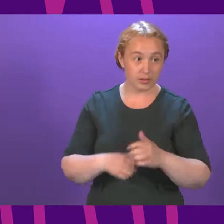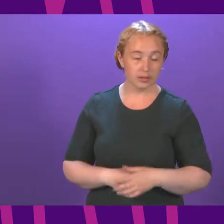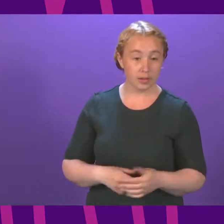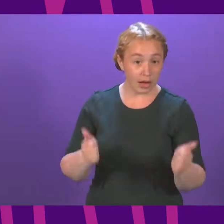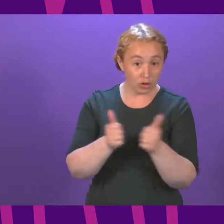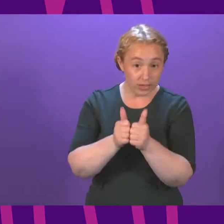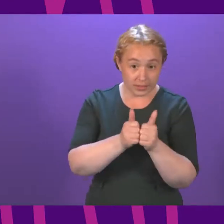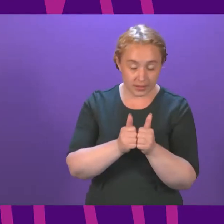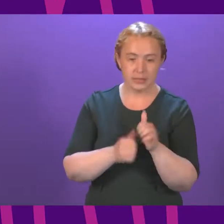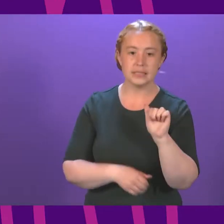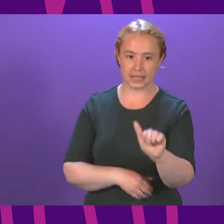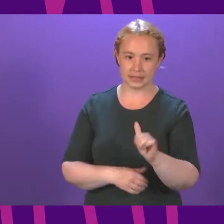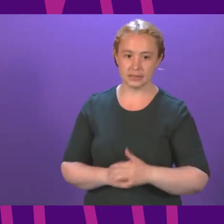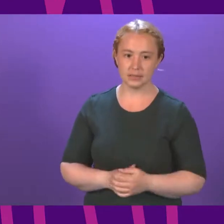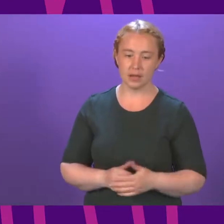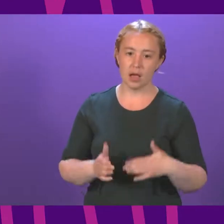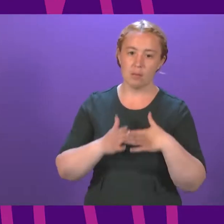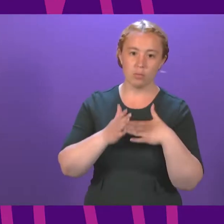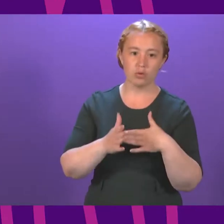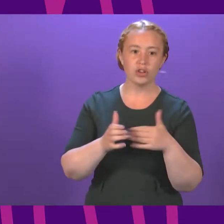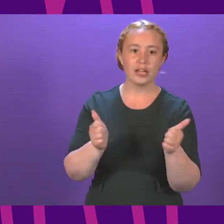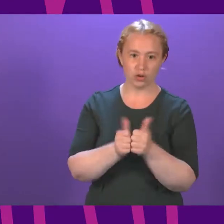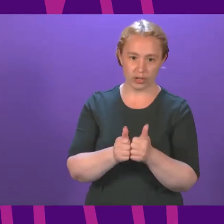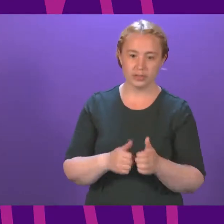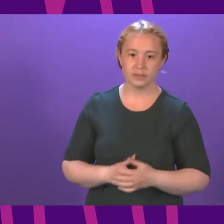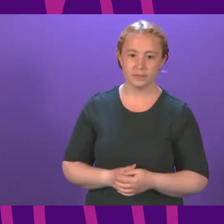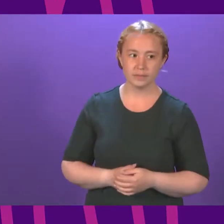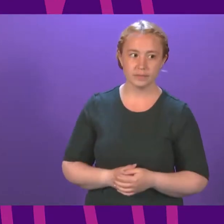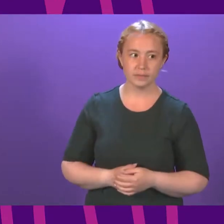all agreed? Yes. The motion is therefore agreed.